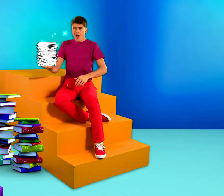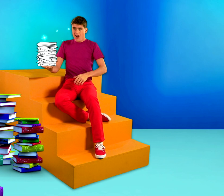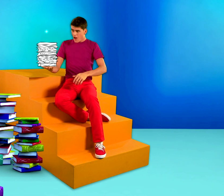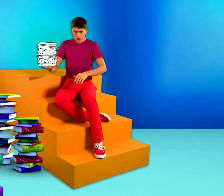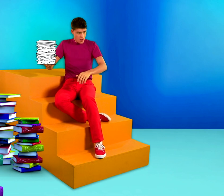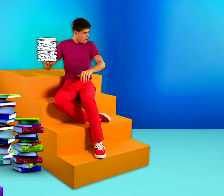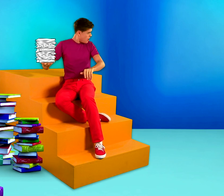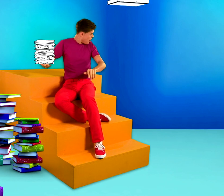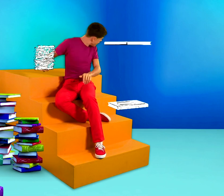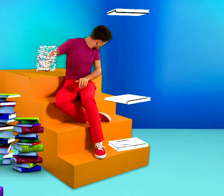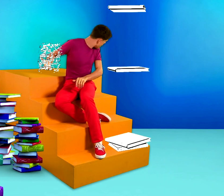Oh no